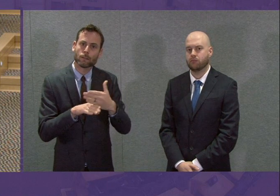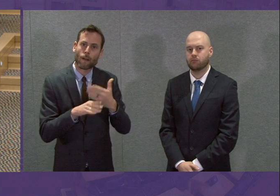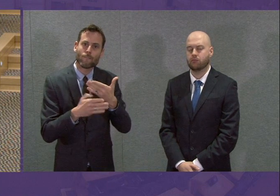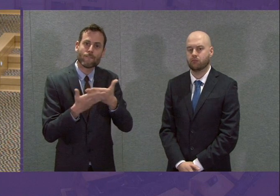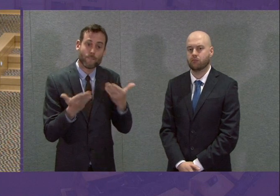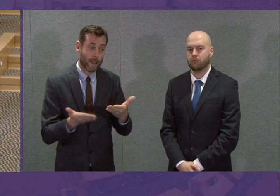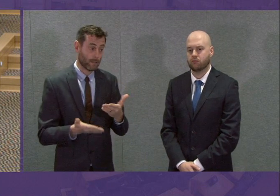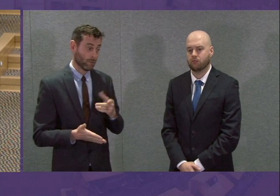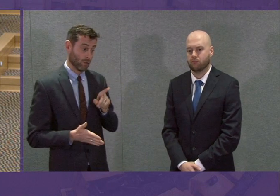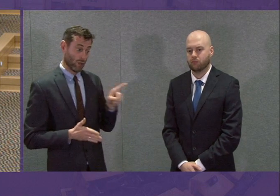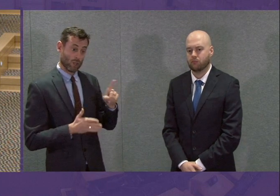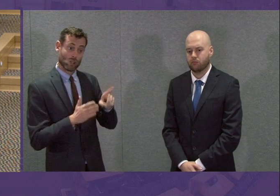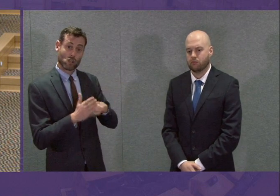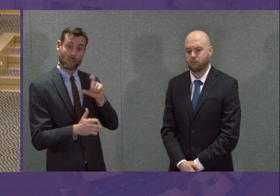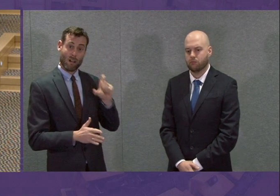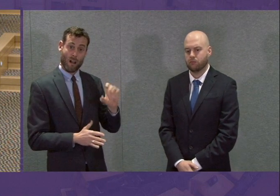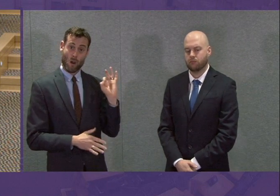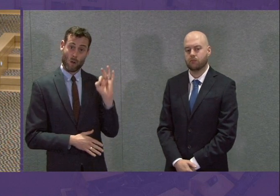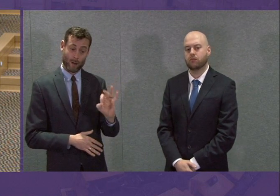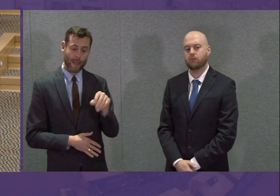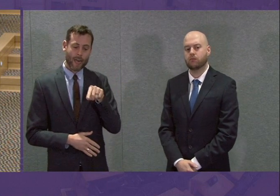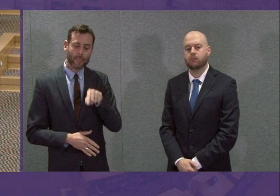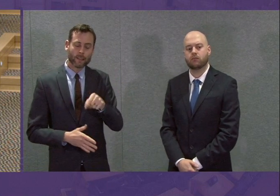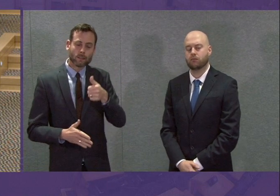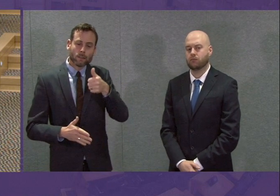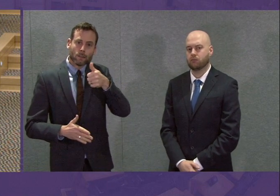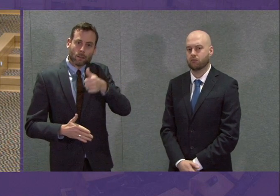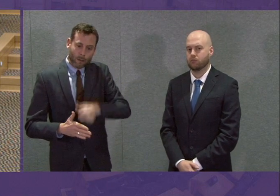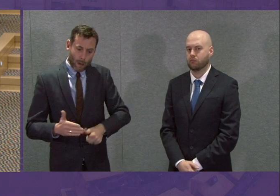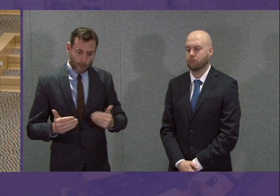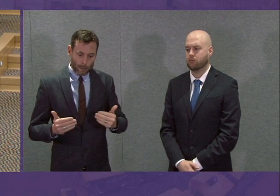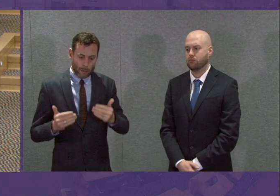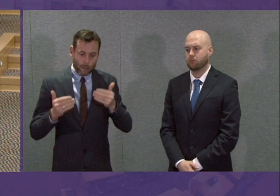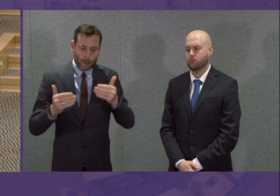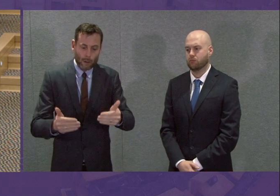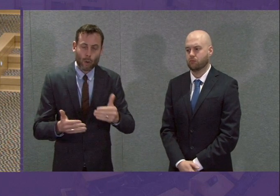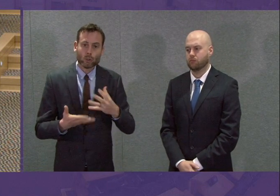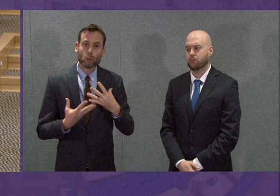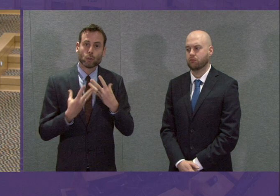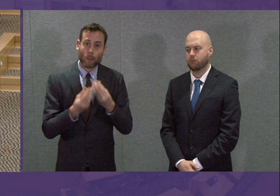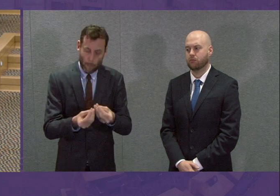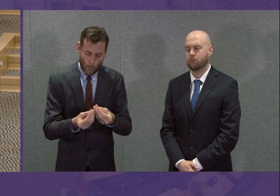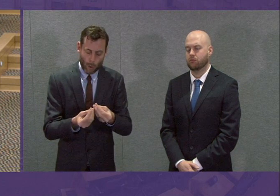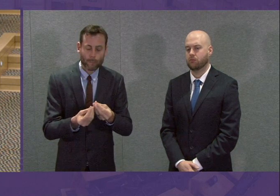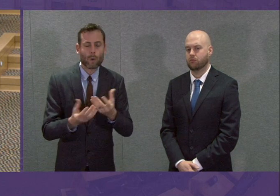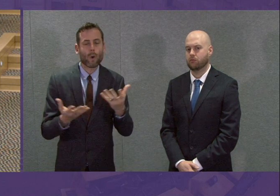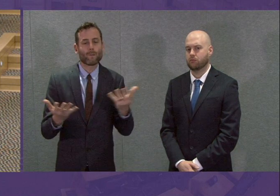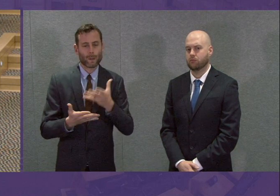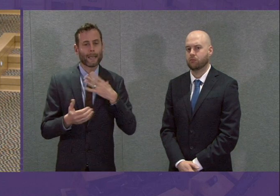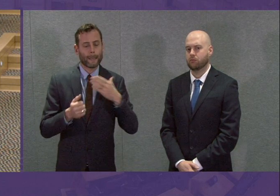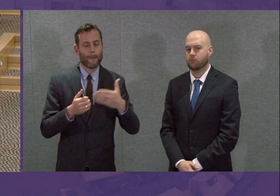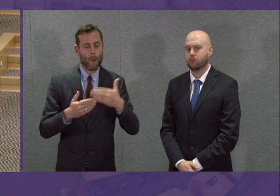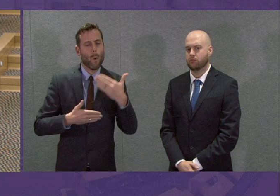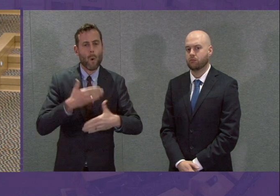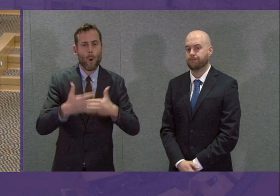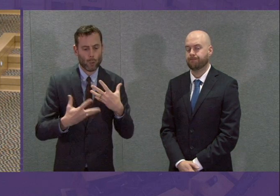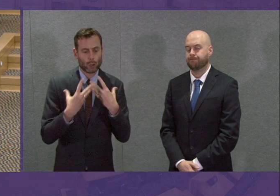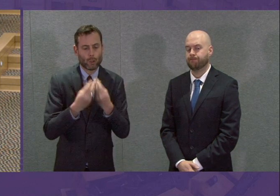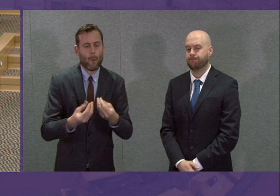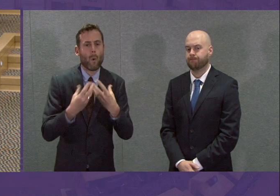Carlaw says, this is initial support. It is inevitably the case that further support will be required, and we continue to discuss that